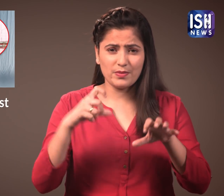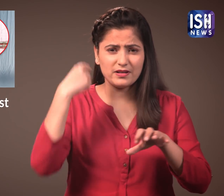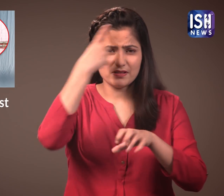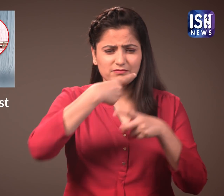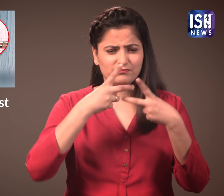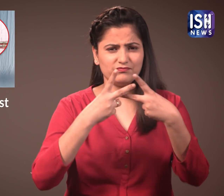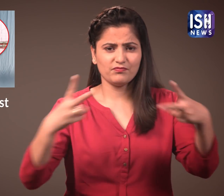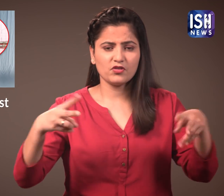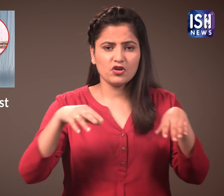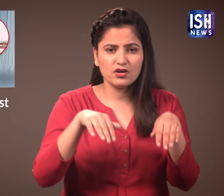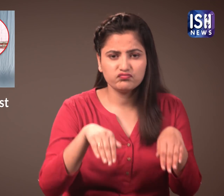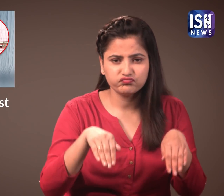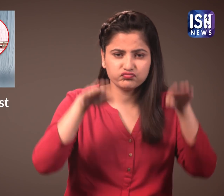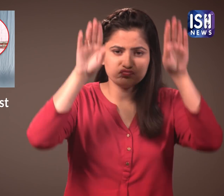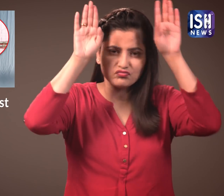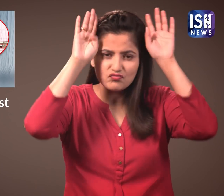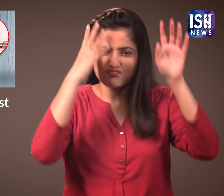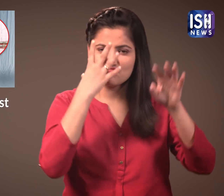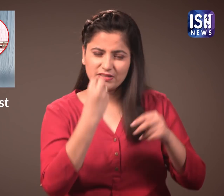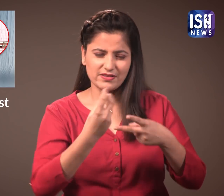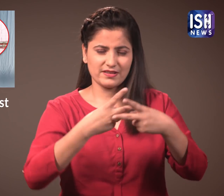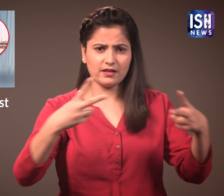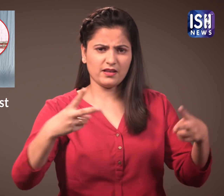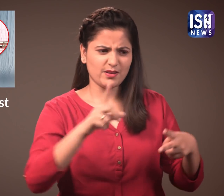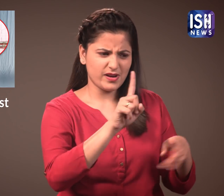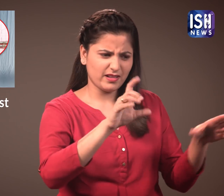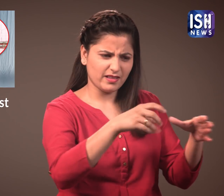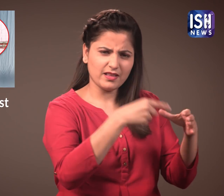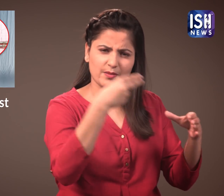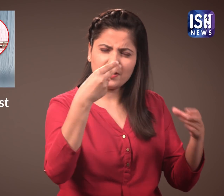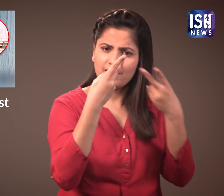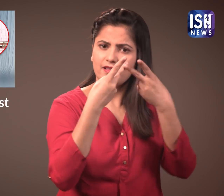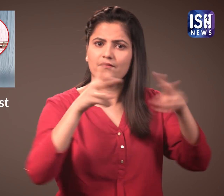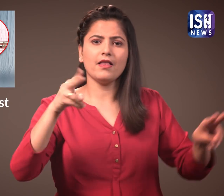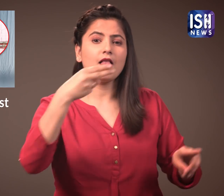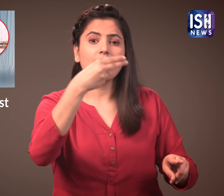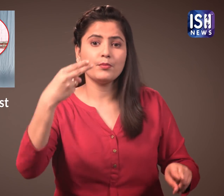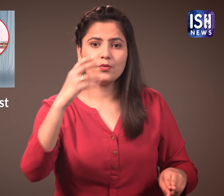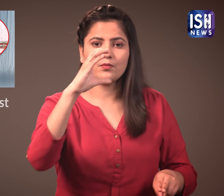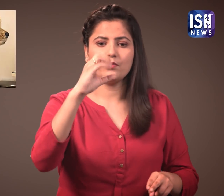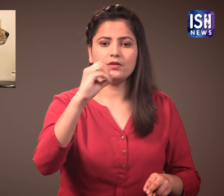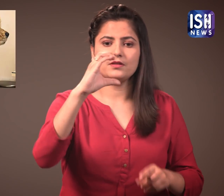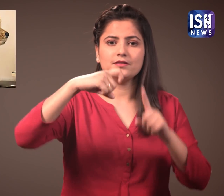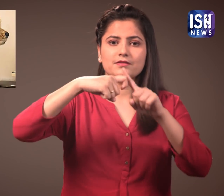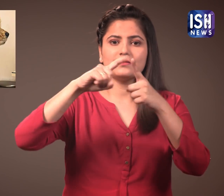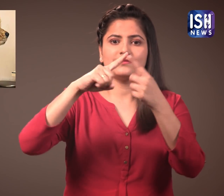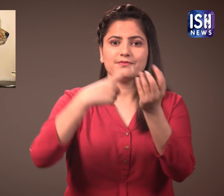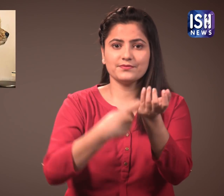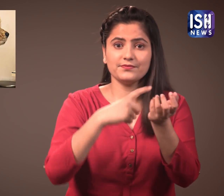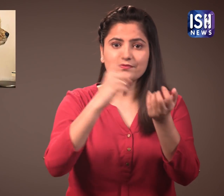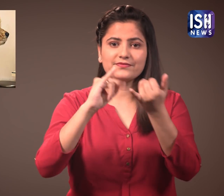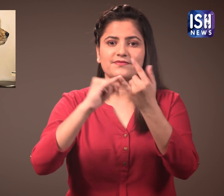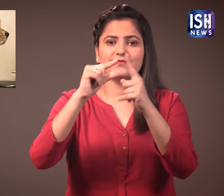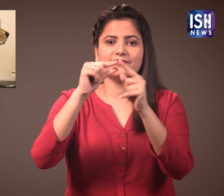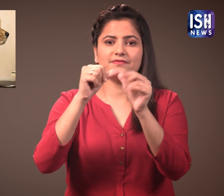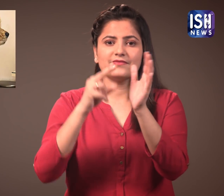There are many breeds of dogs. One such breed is the Cocker